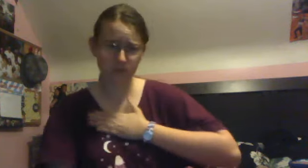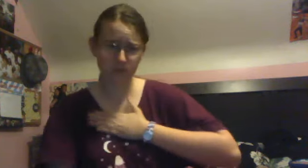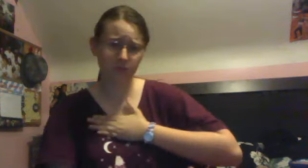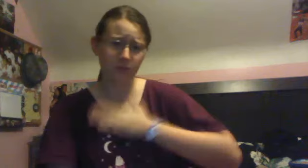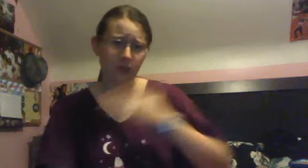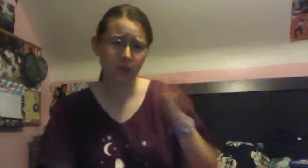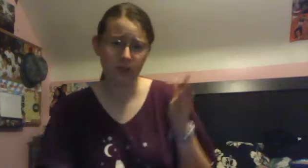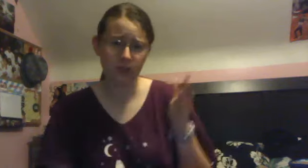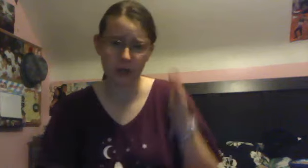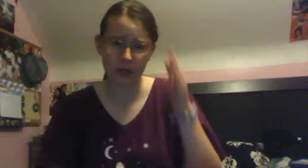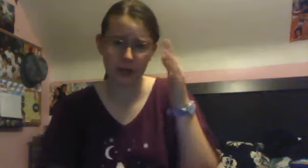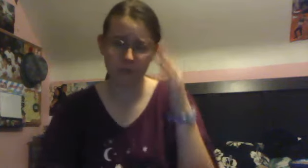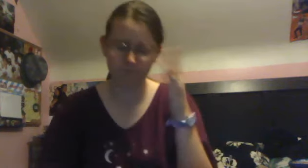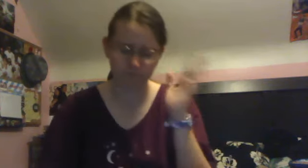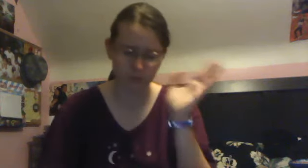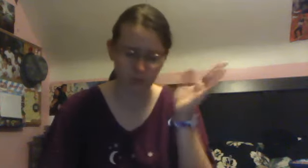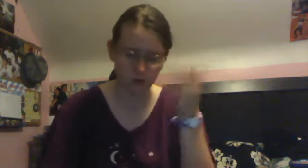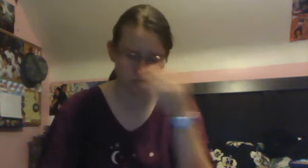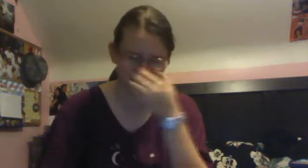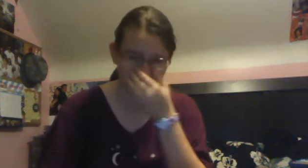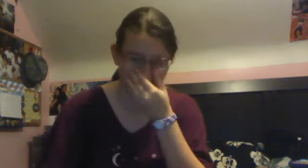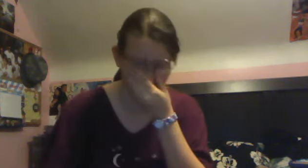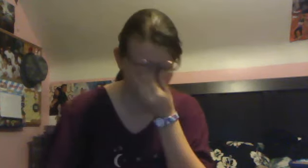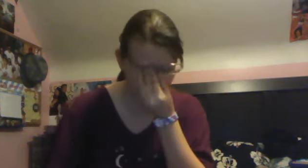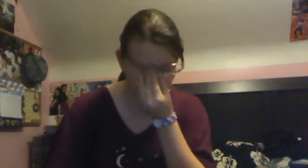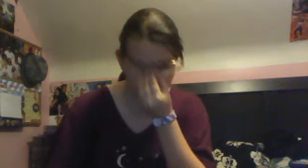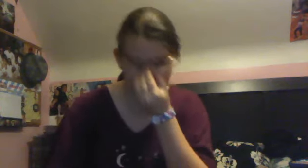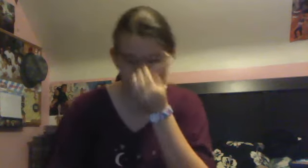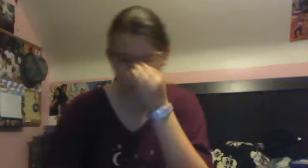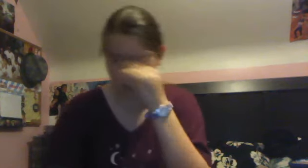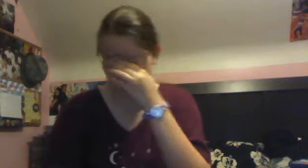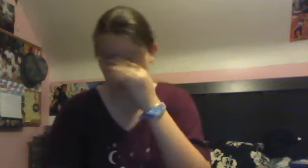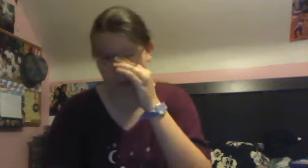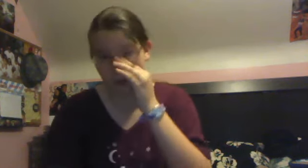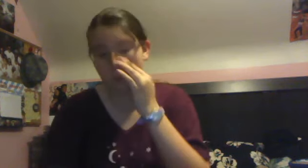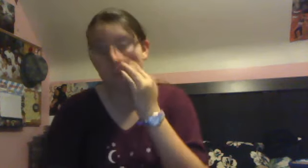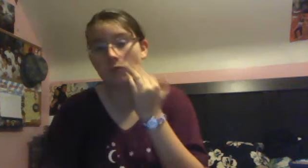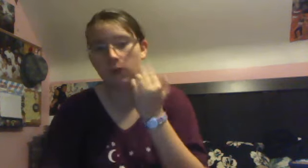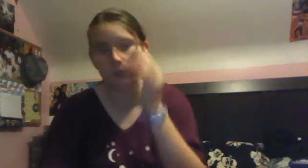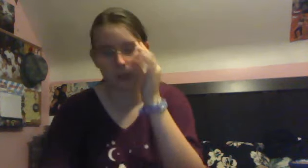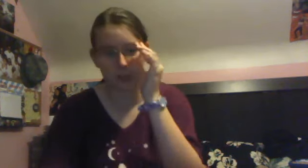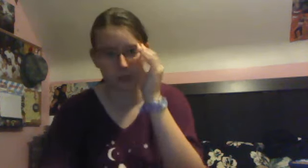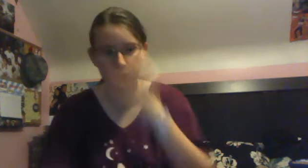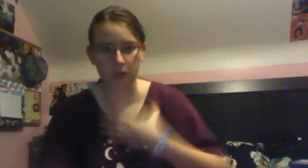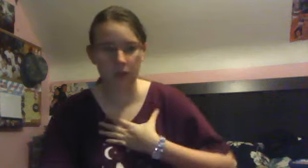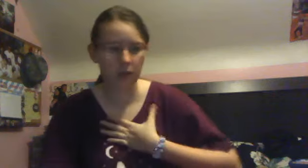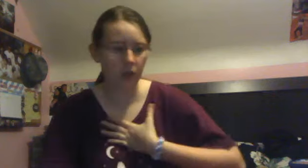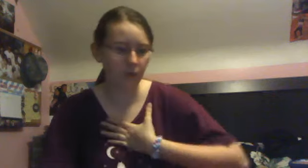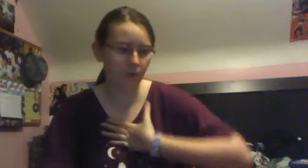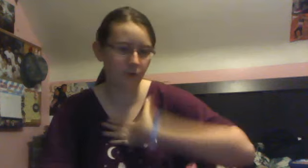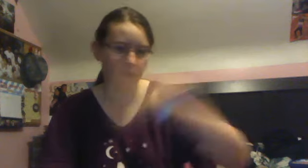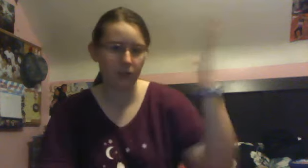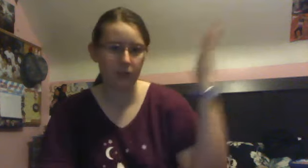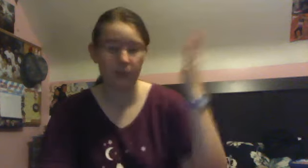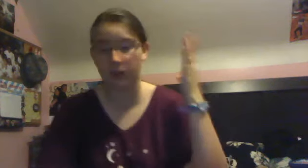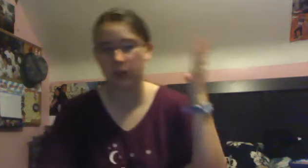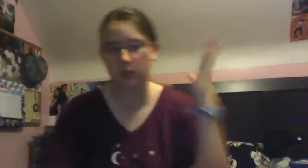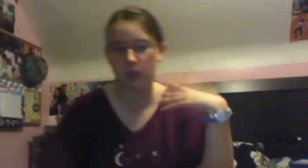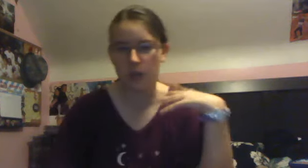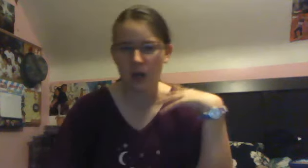Um, sorry, I don't, um, some sour stuff came up. Probably, I don't want miss something, I guess. I always